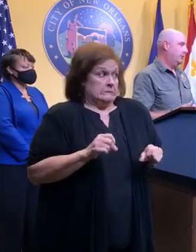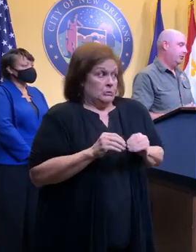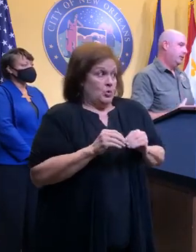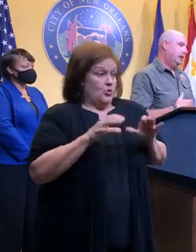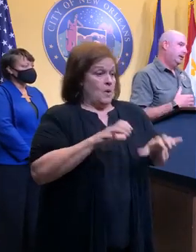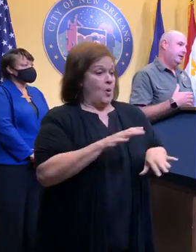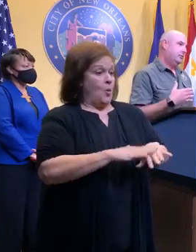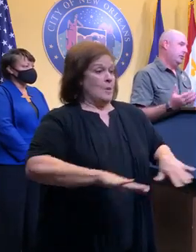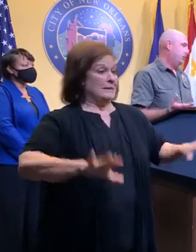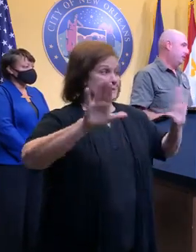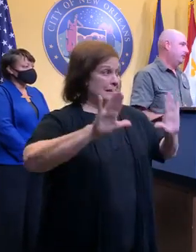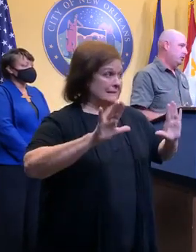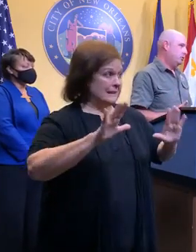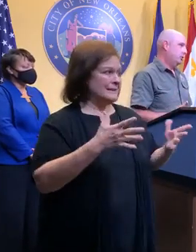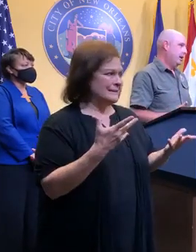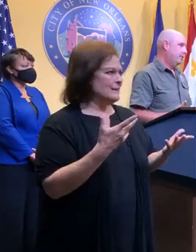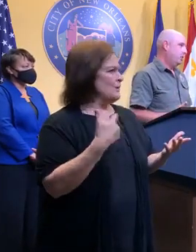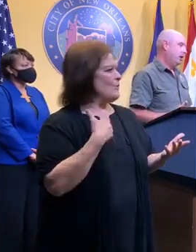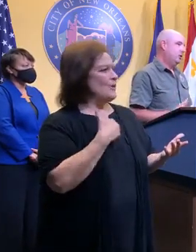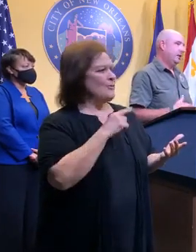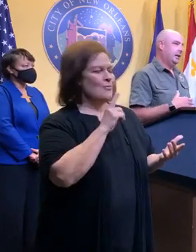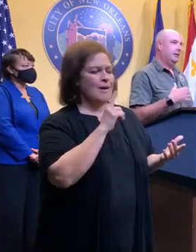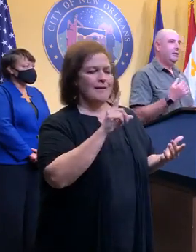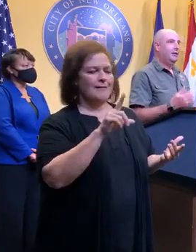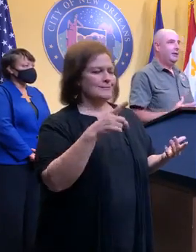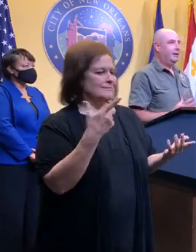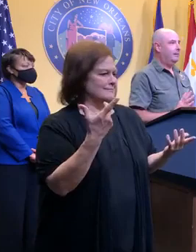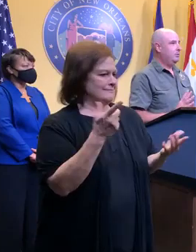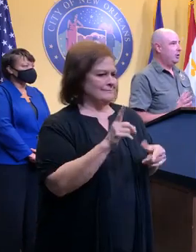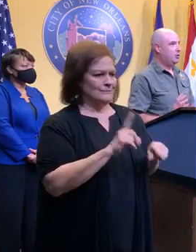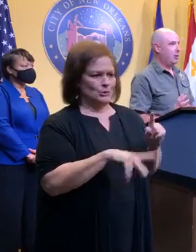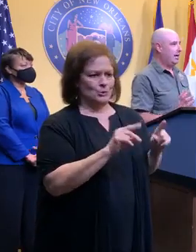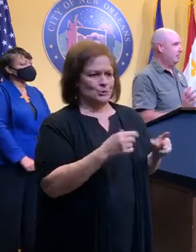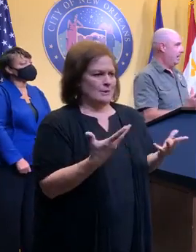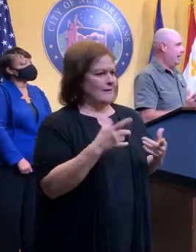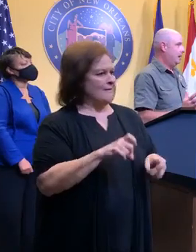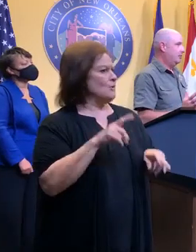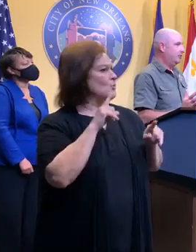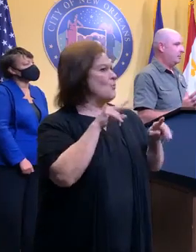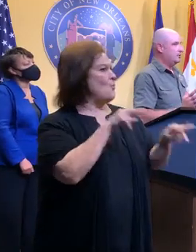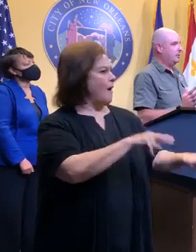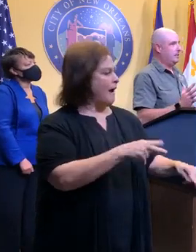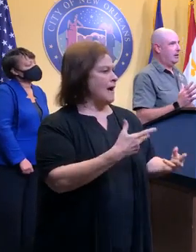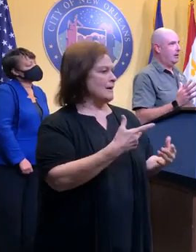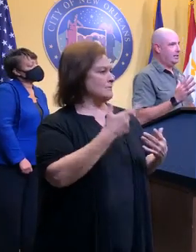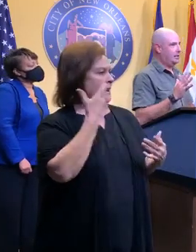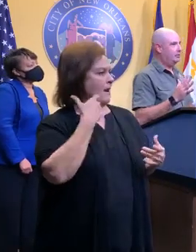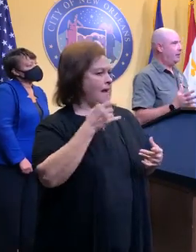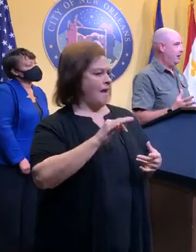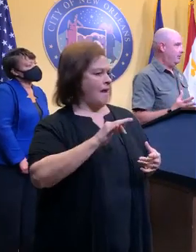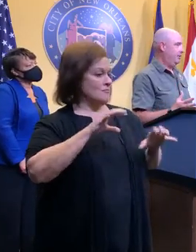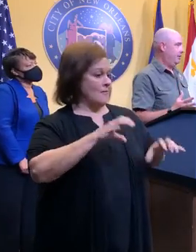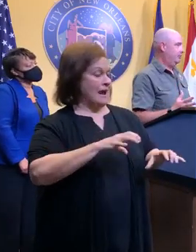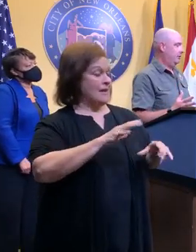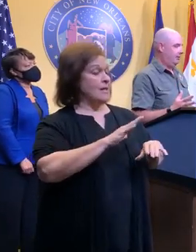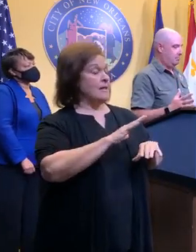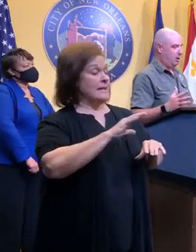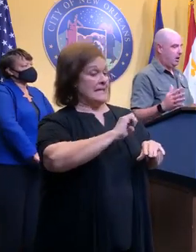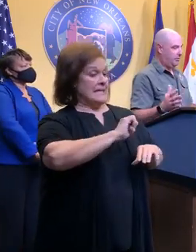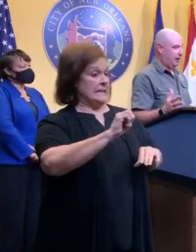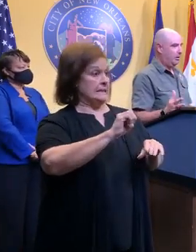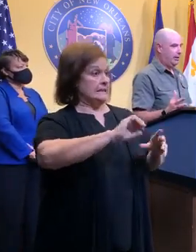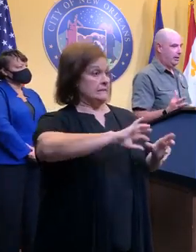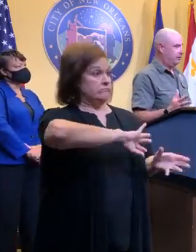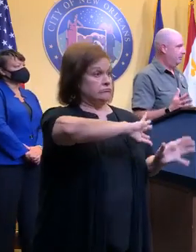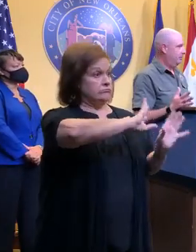of rain as well. So it's one of those things that we just really have to watch. again, you know, a training band, especially on the east side of this,